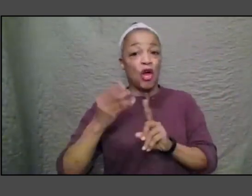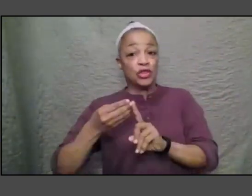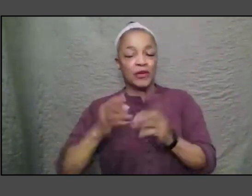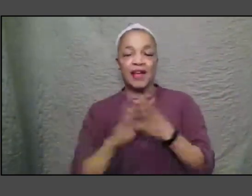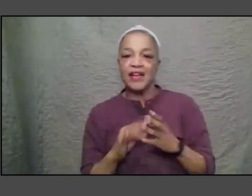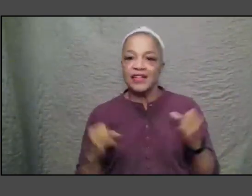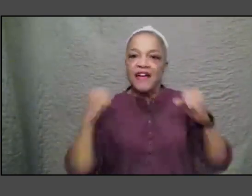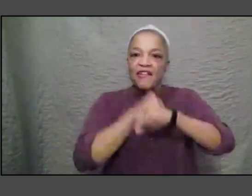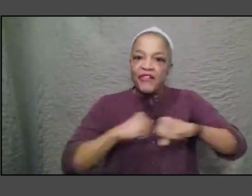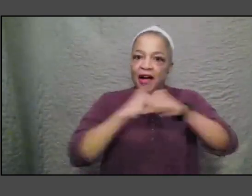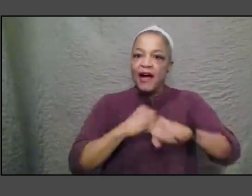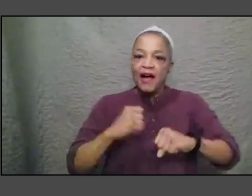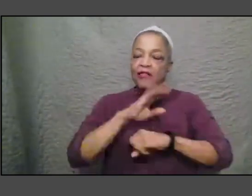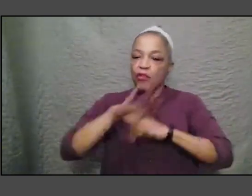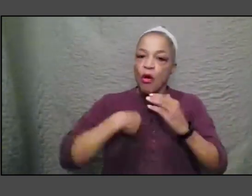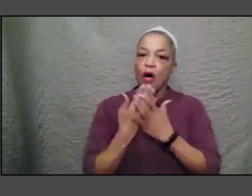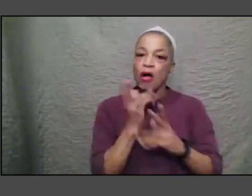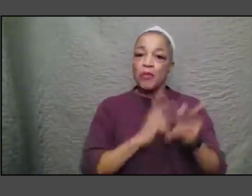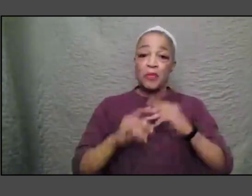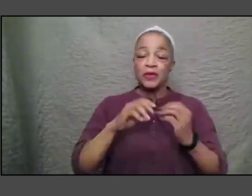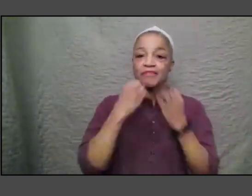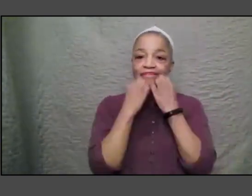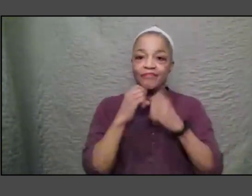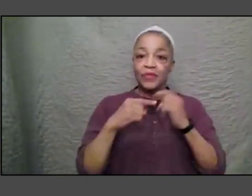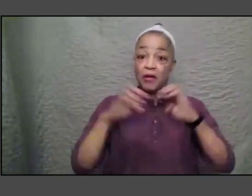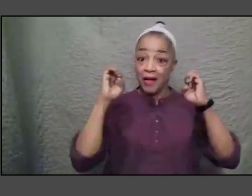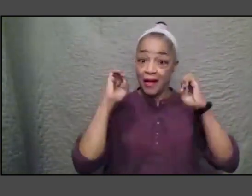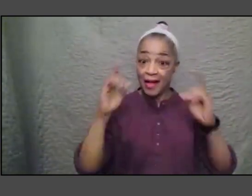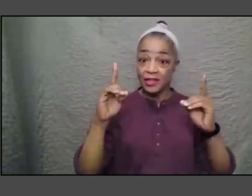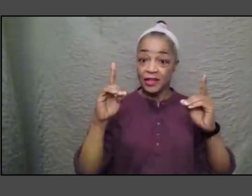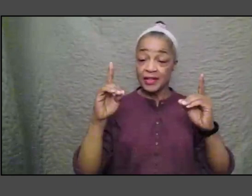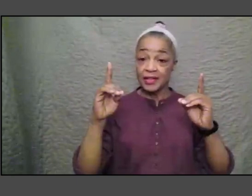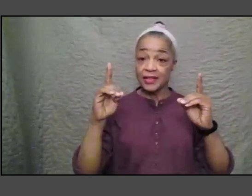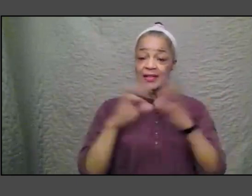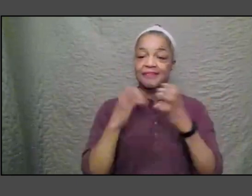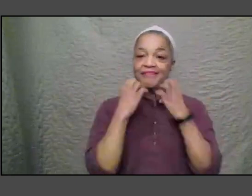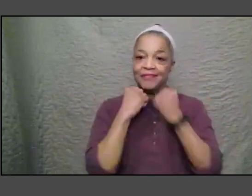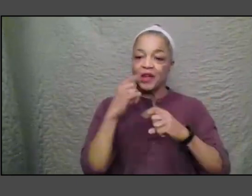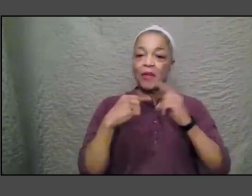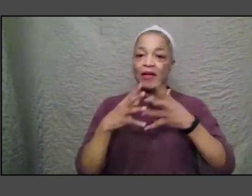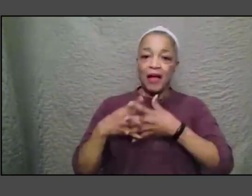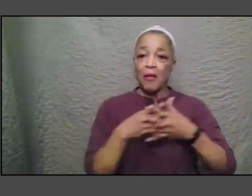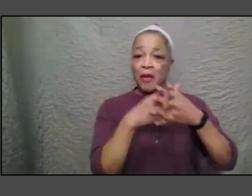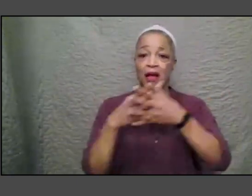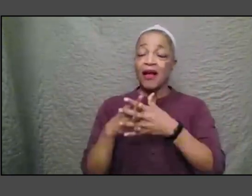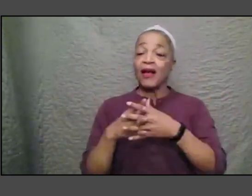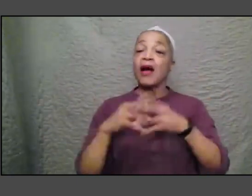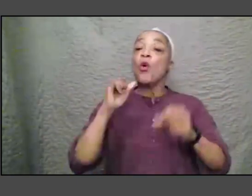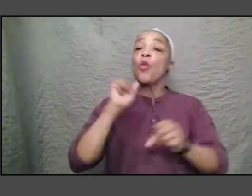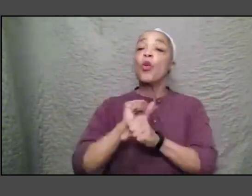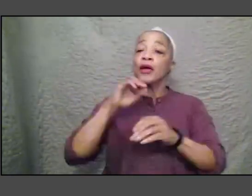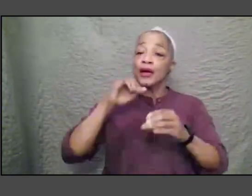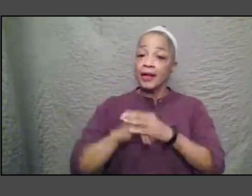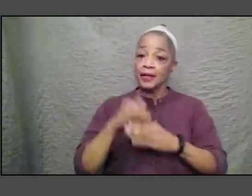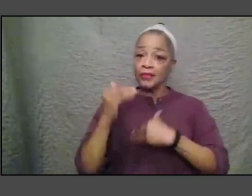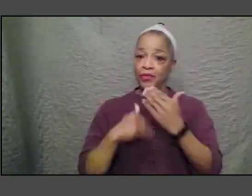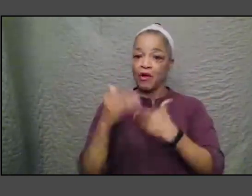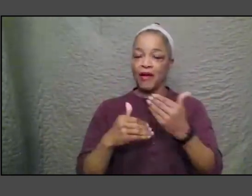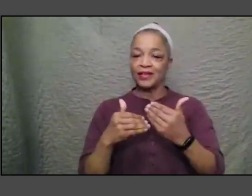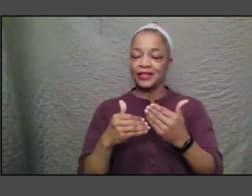education and who care about the notion of America as a work in progress um rather than a notion as a we're now at the place where